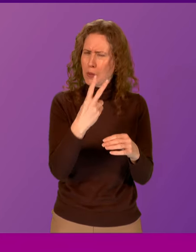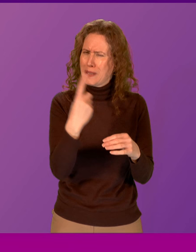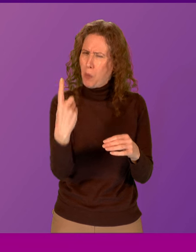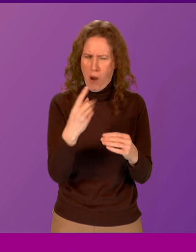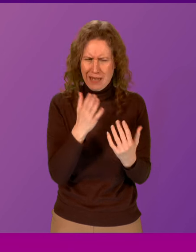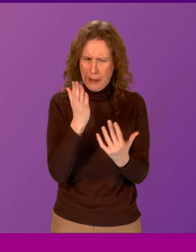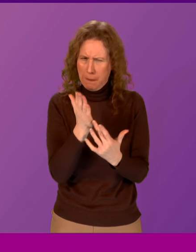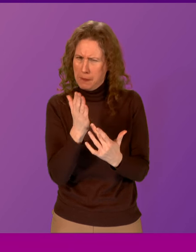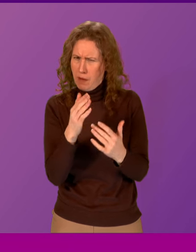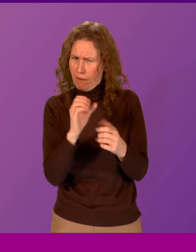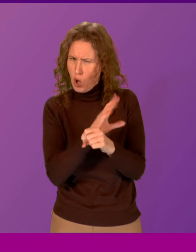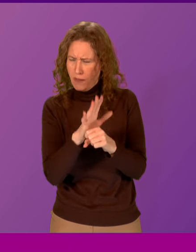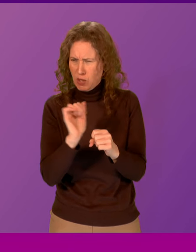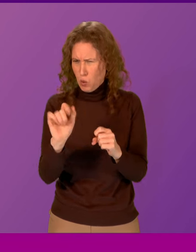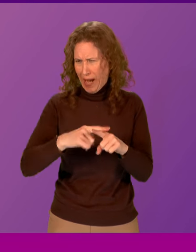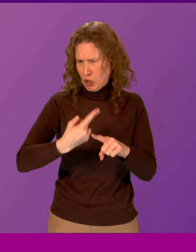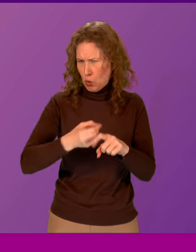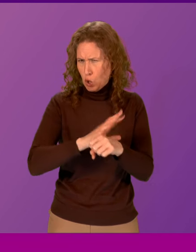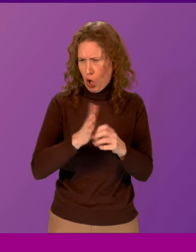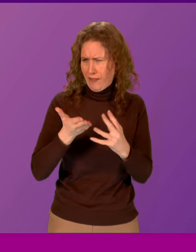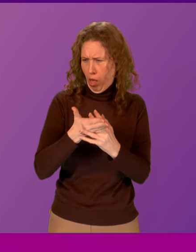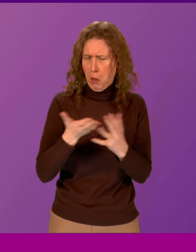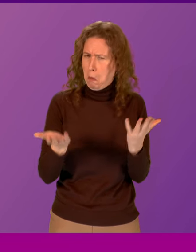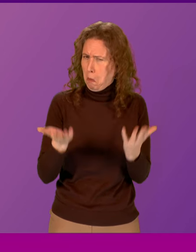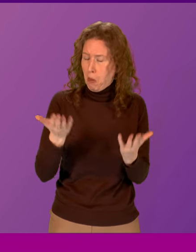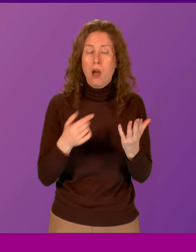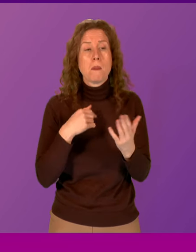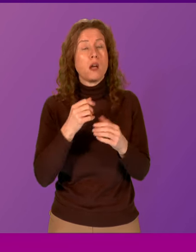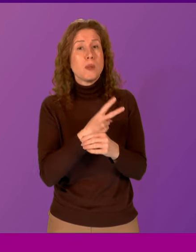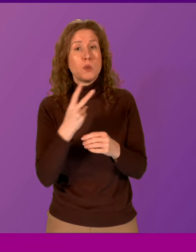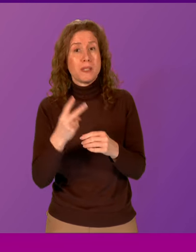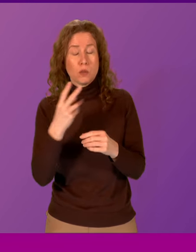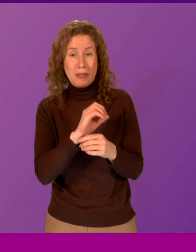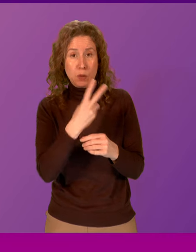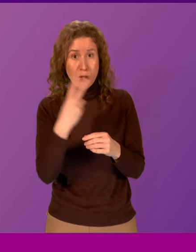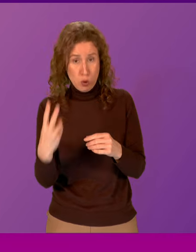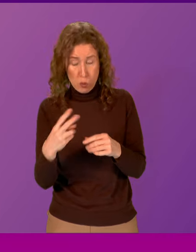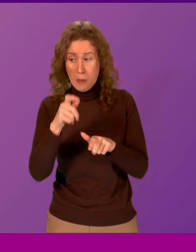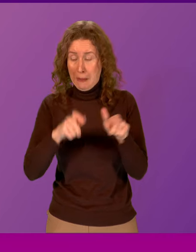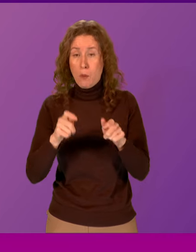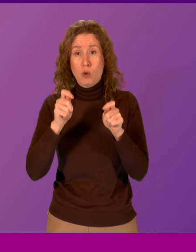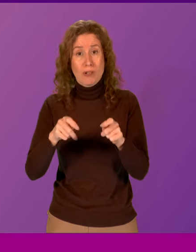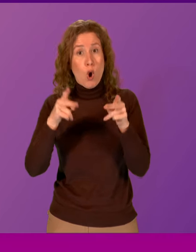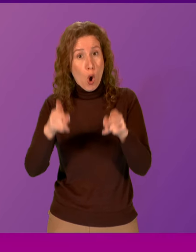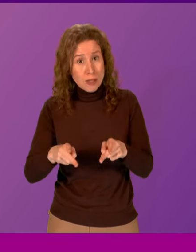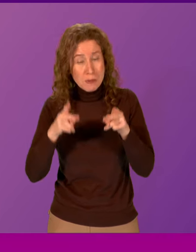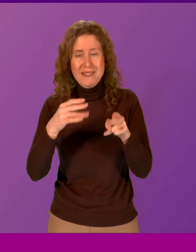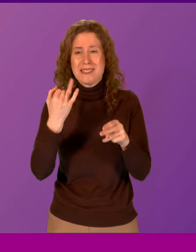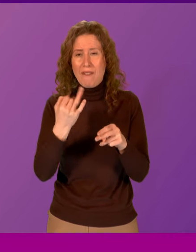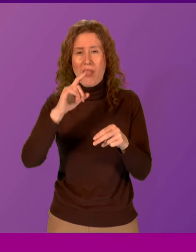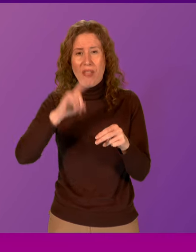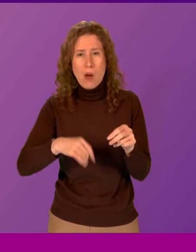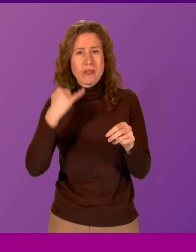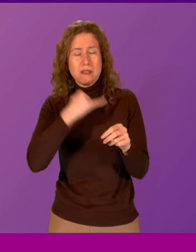holds any water. In 2022 alone, victims were treated in Scotland's hospital reported 7,600 times